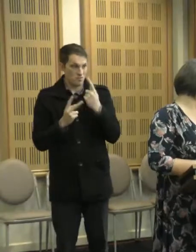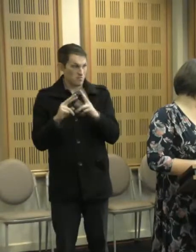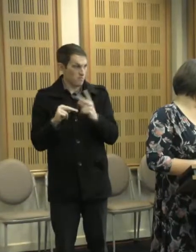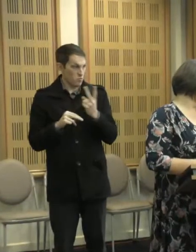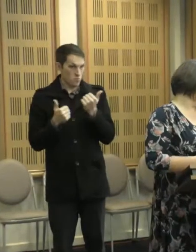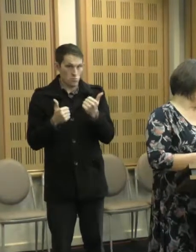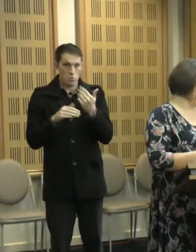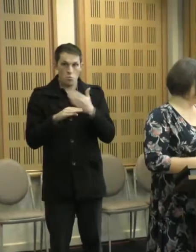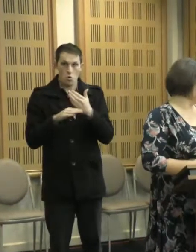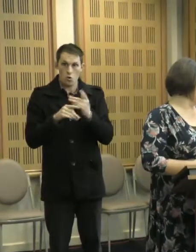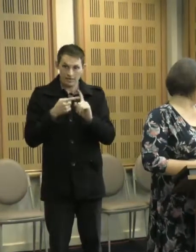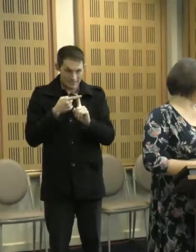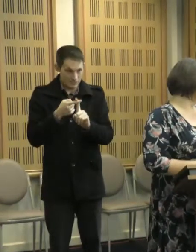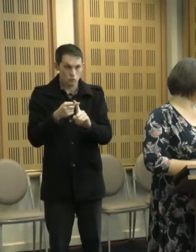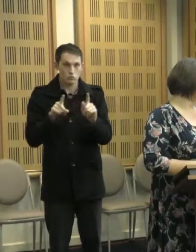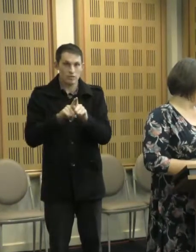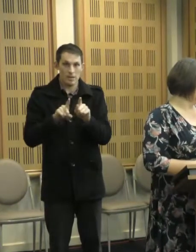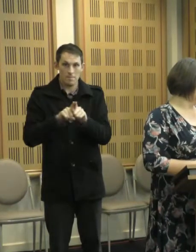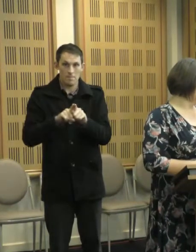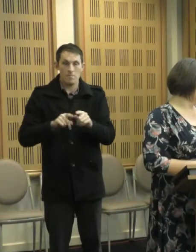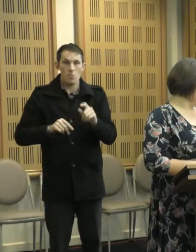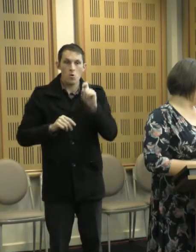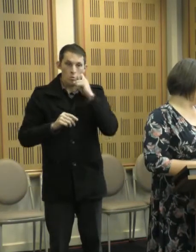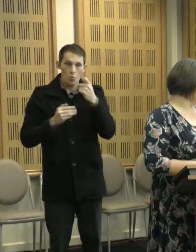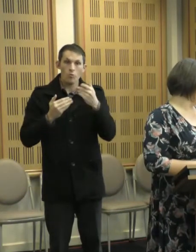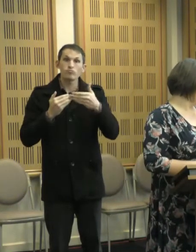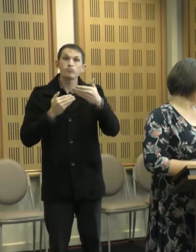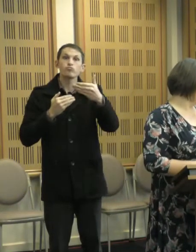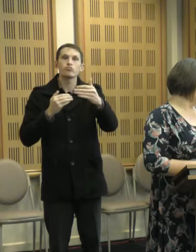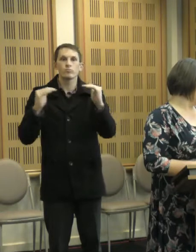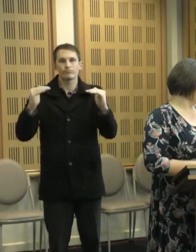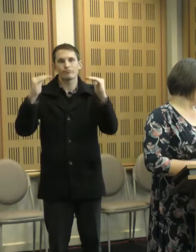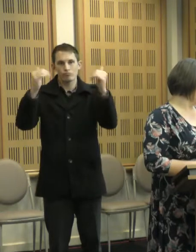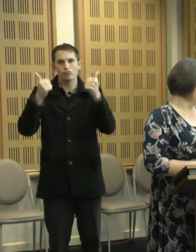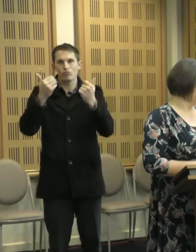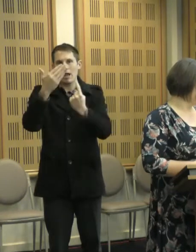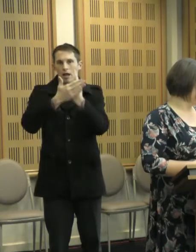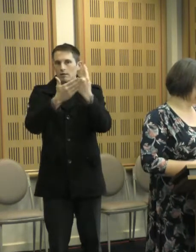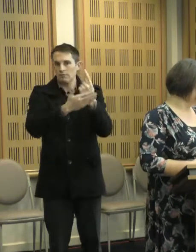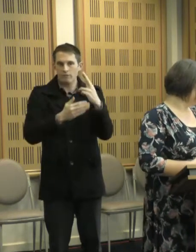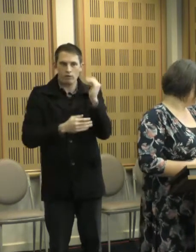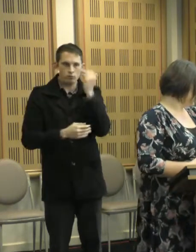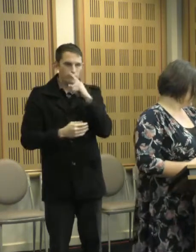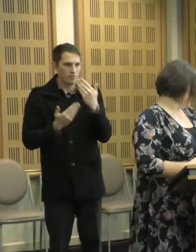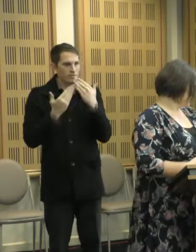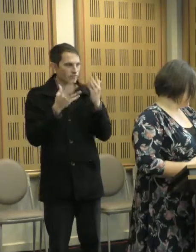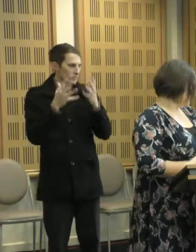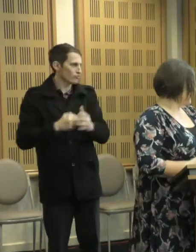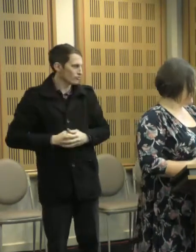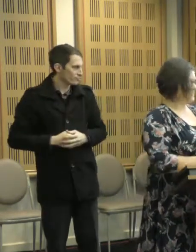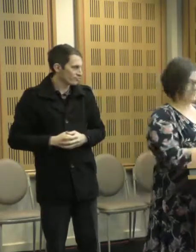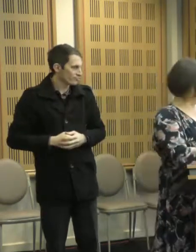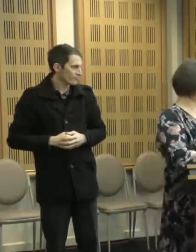doing, we can go some way to achieving good outcomes for people. So, well done. Thank you very much. Thank you very